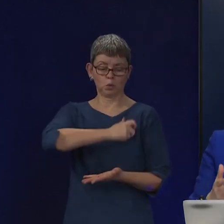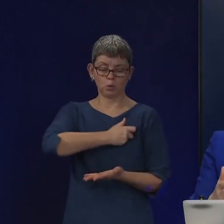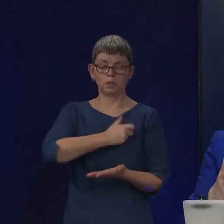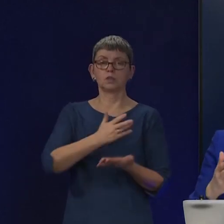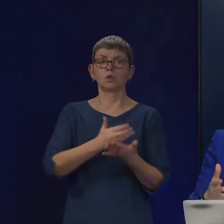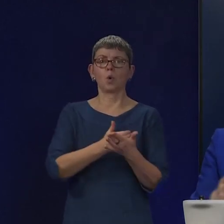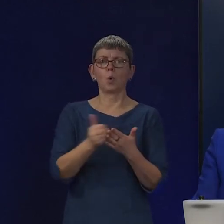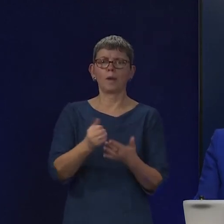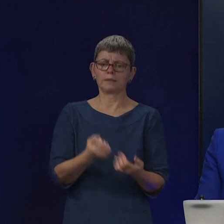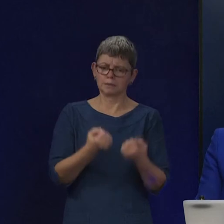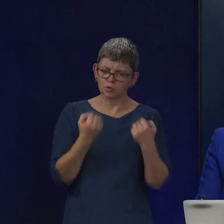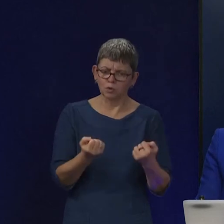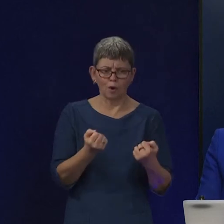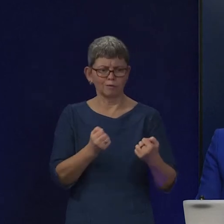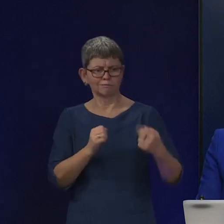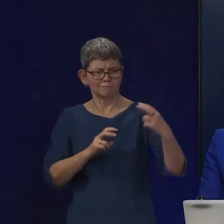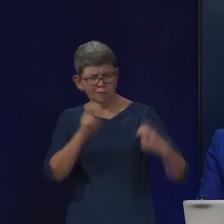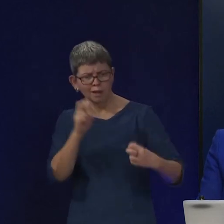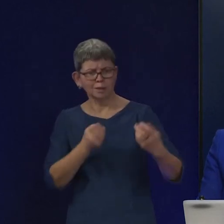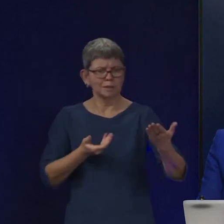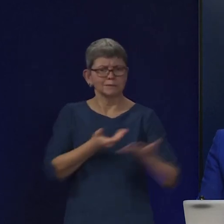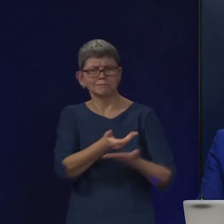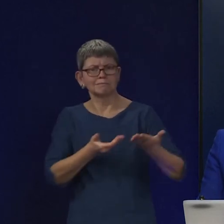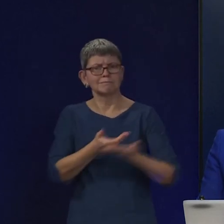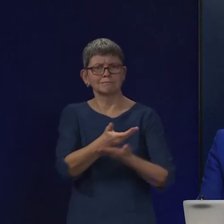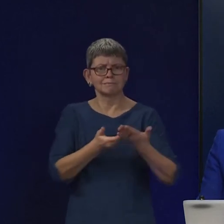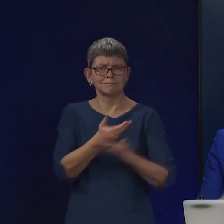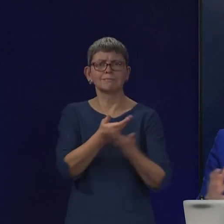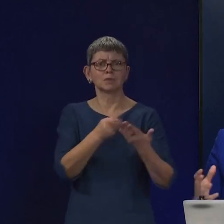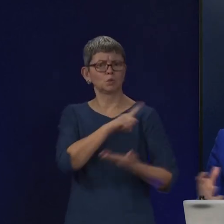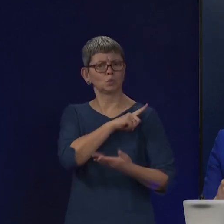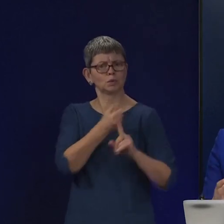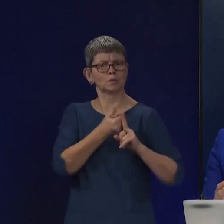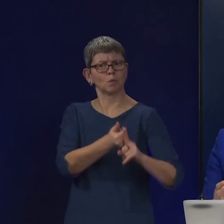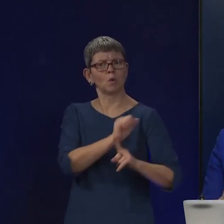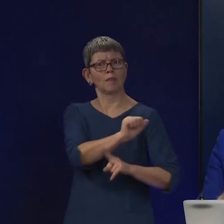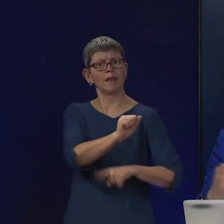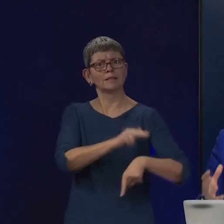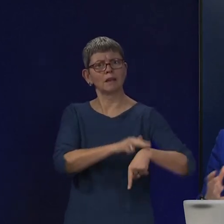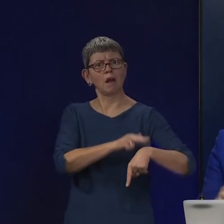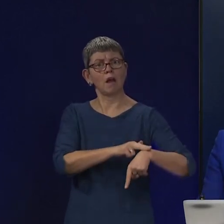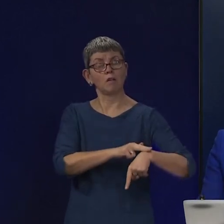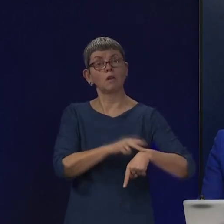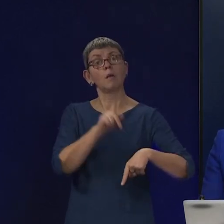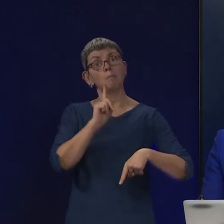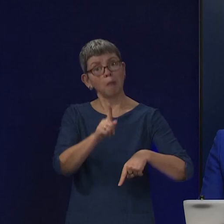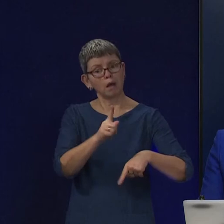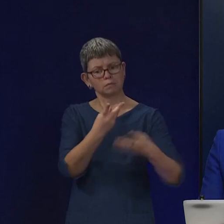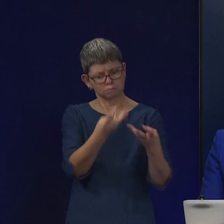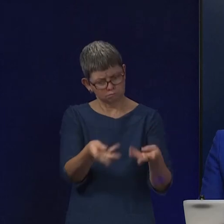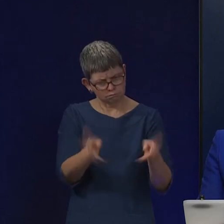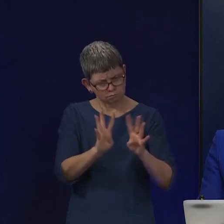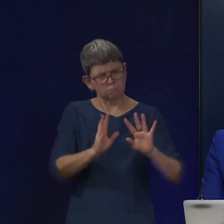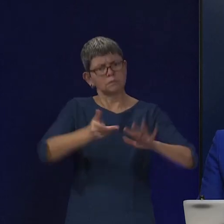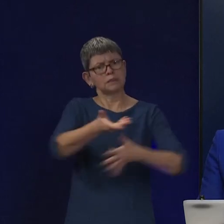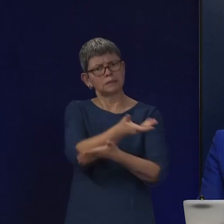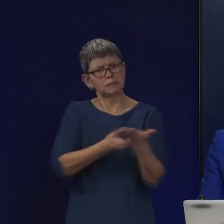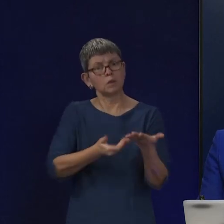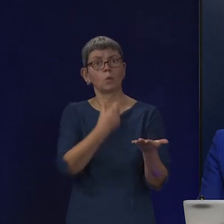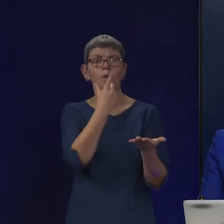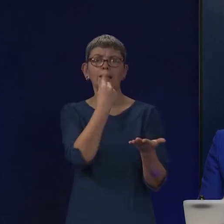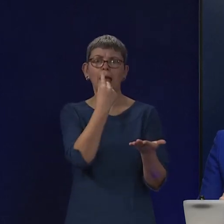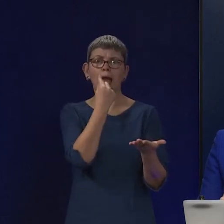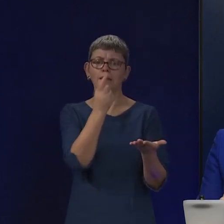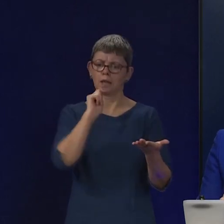very robust in arguing the interests of their members, there is an ability to sit down around a table and negotiate with them, and